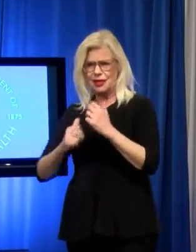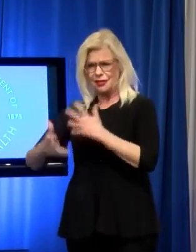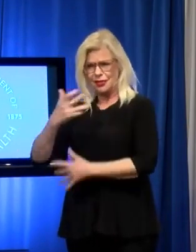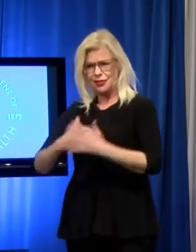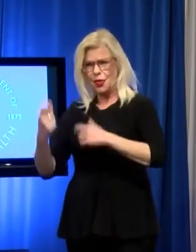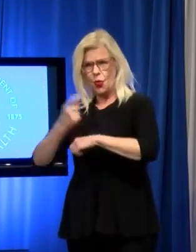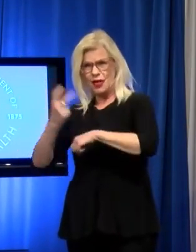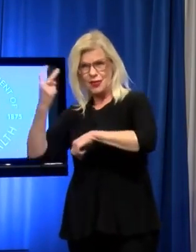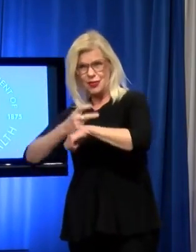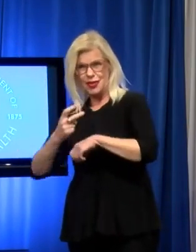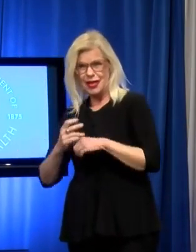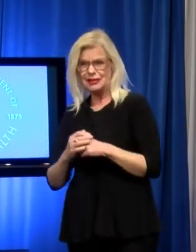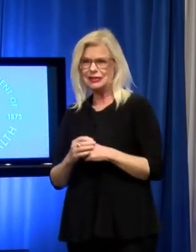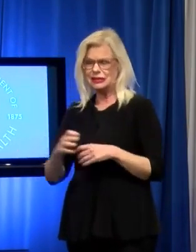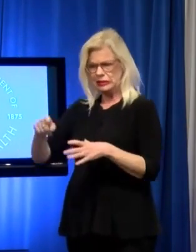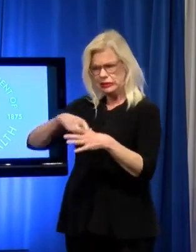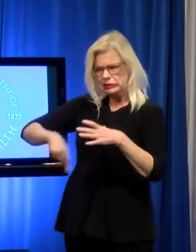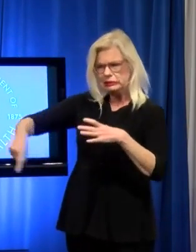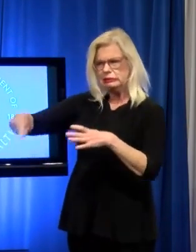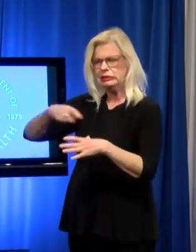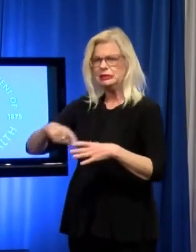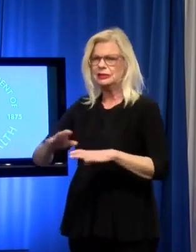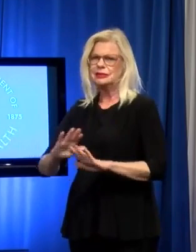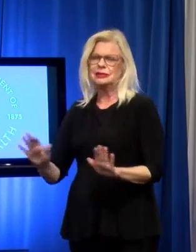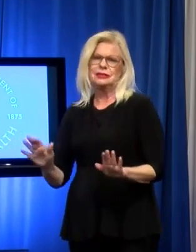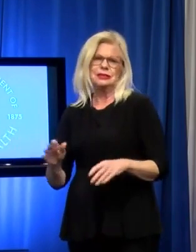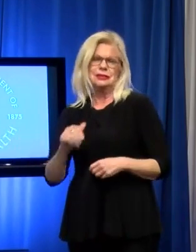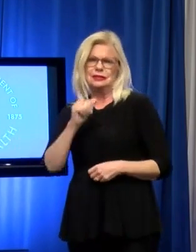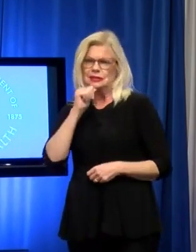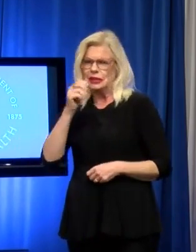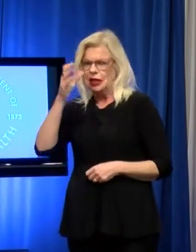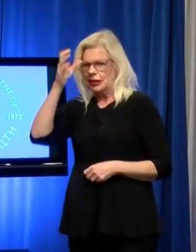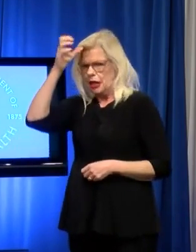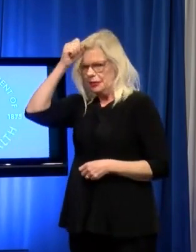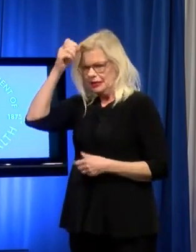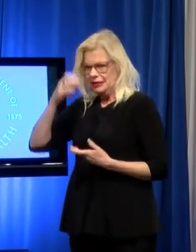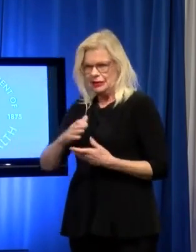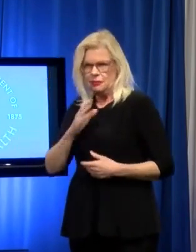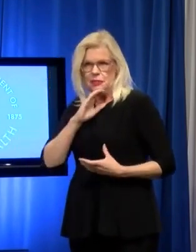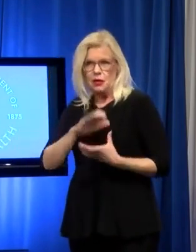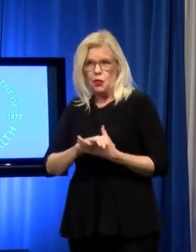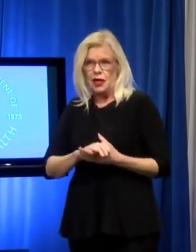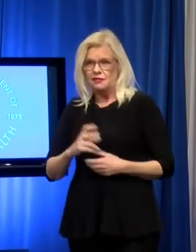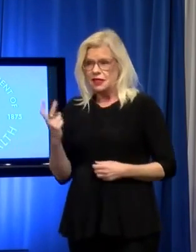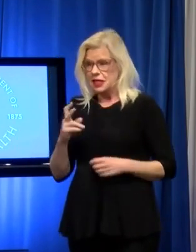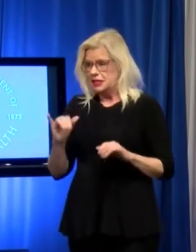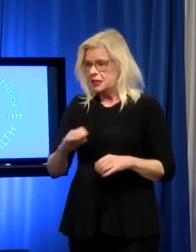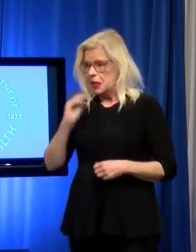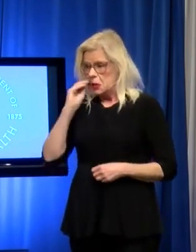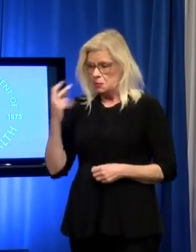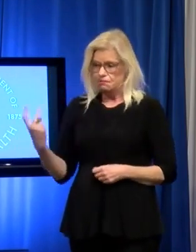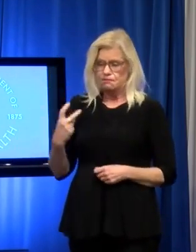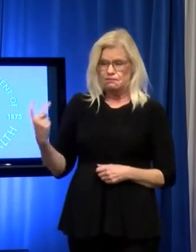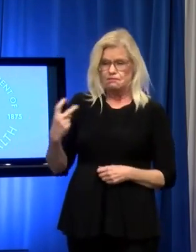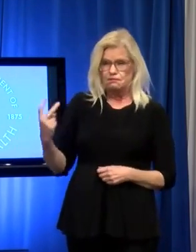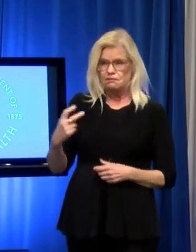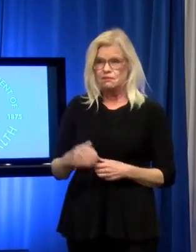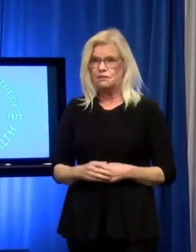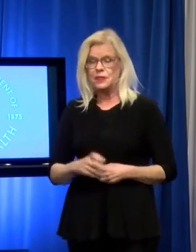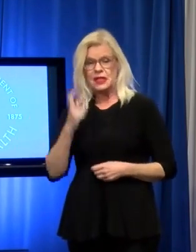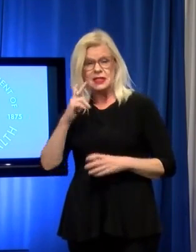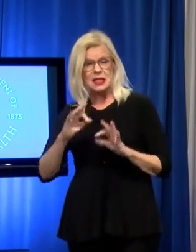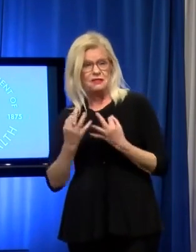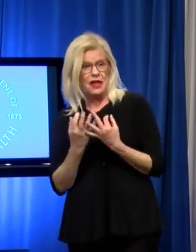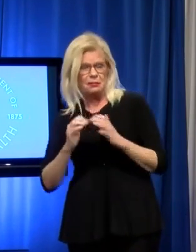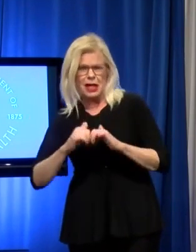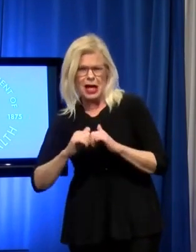It's just not practical, and we're not going to do that. My wife and I are going to stay home on Thanksgiving, just the two of us, and if we're able to see family, we're